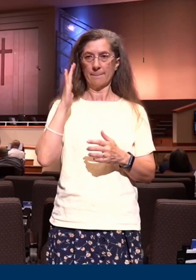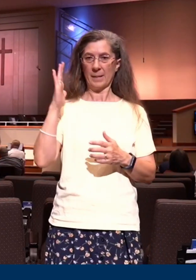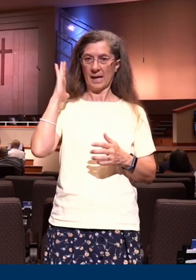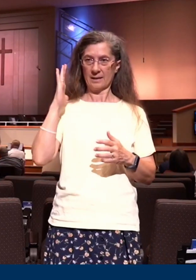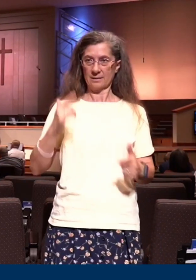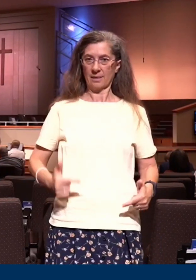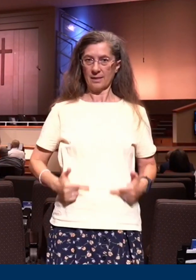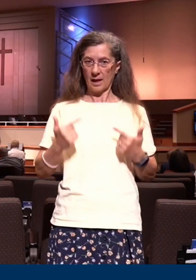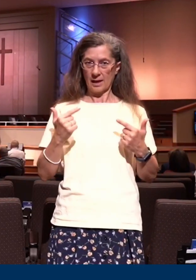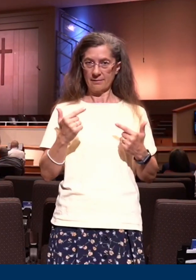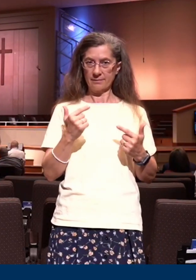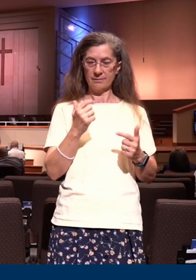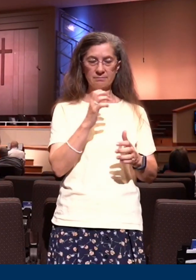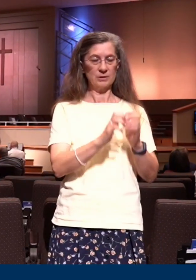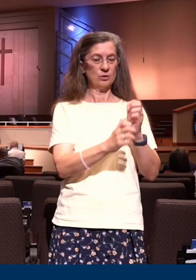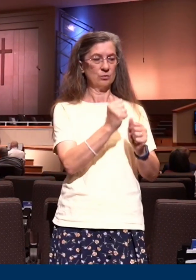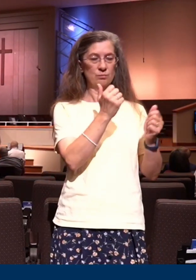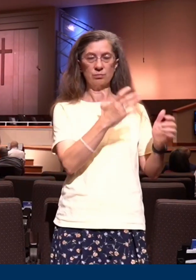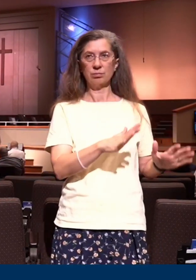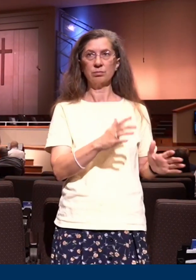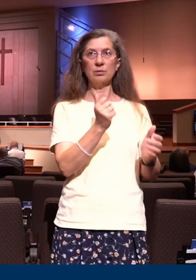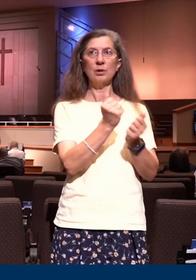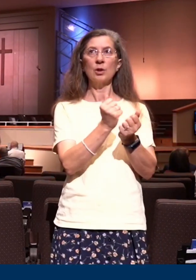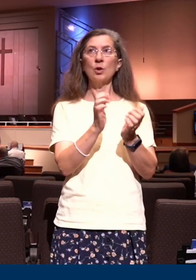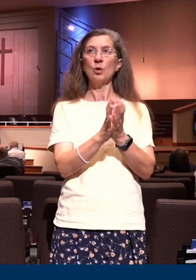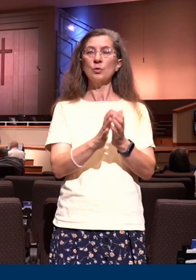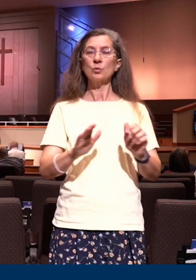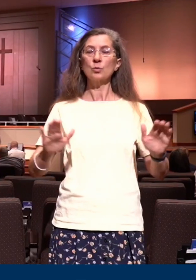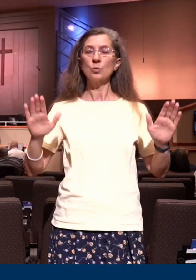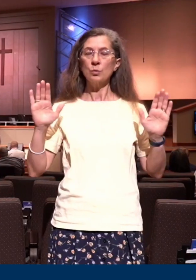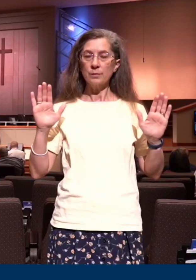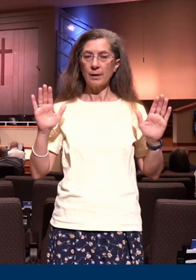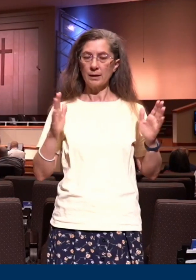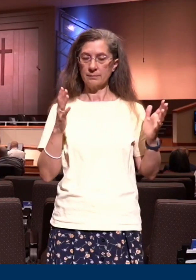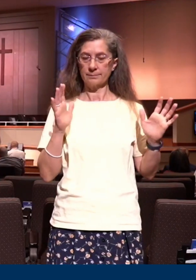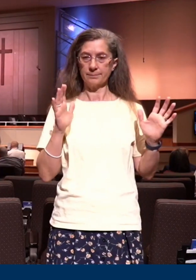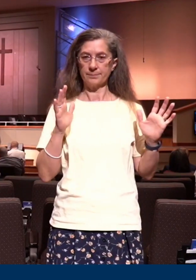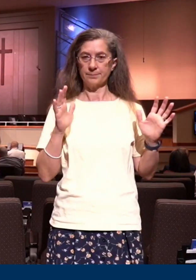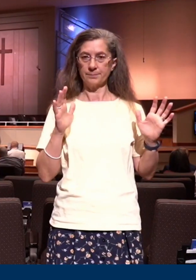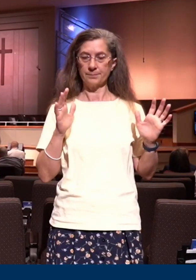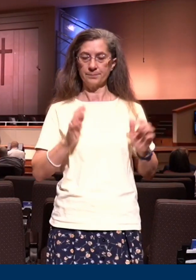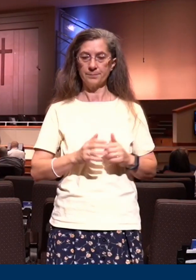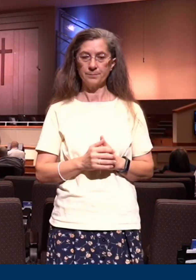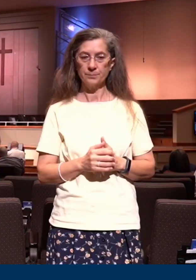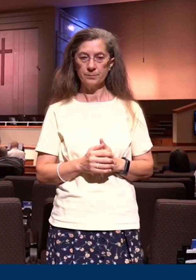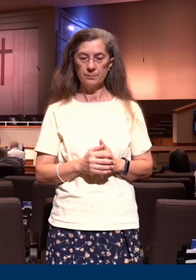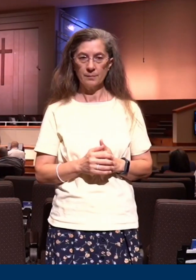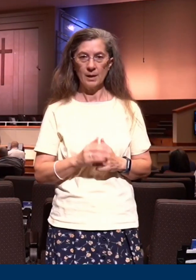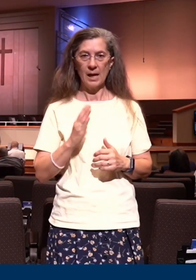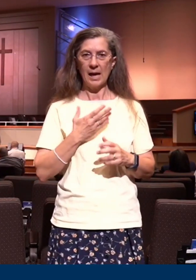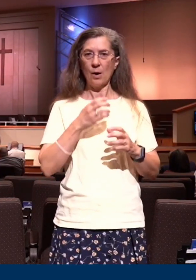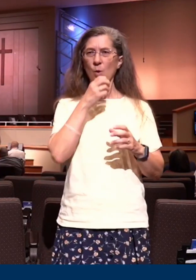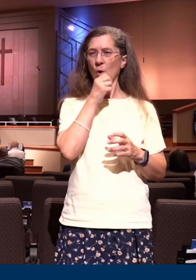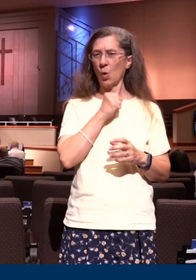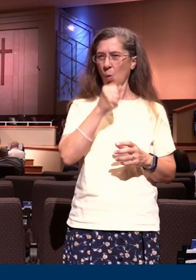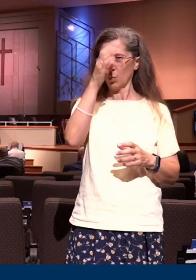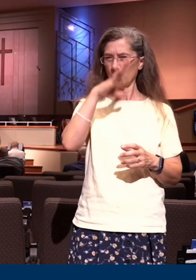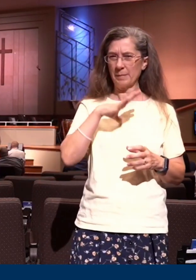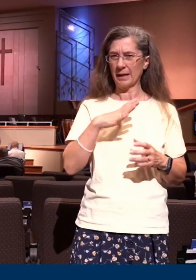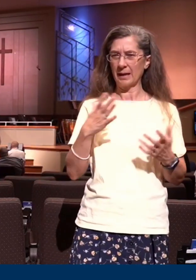The purpose that is shown to us is the old man is crucified. Now, our old man, who is the old man? That phrase